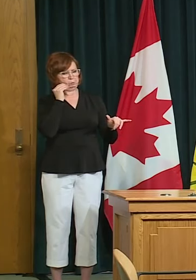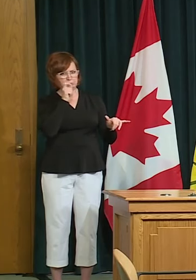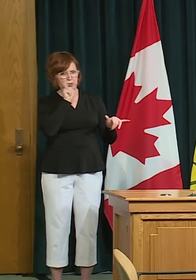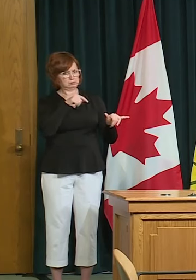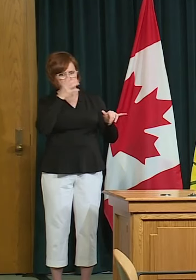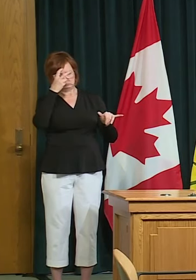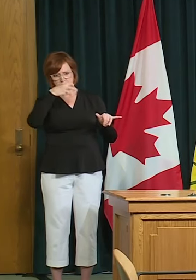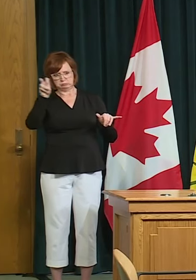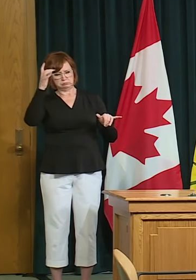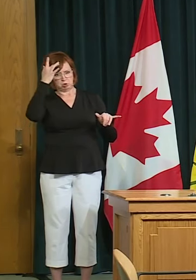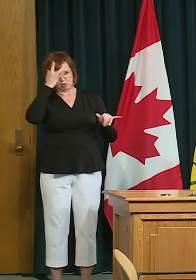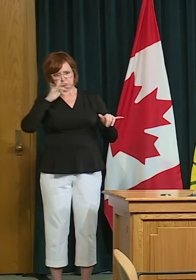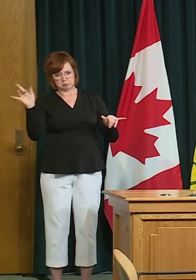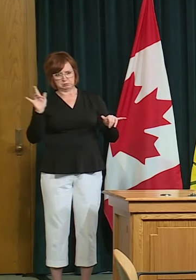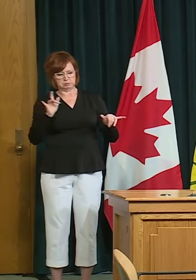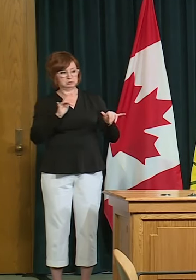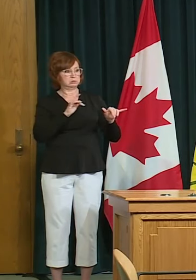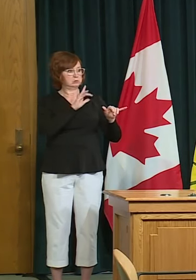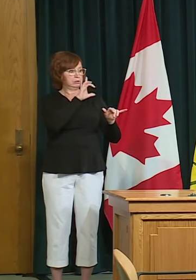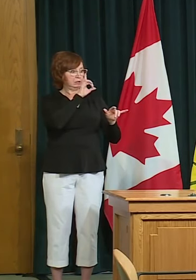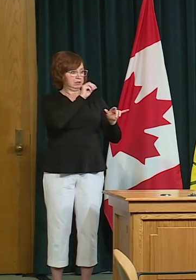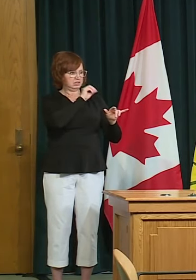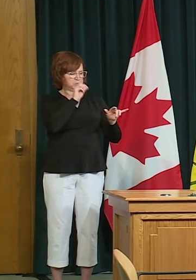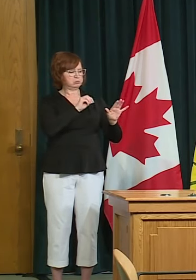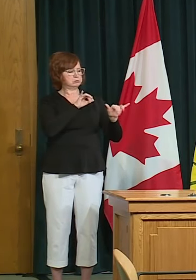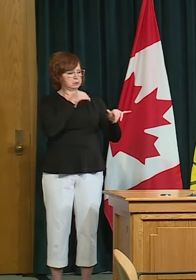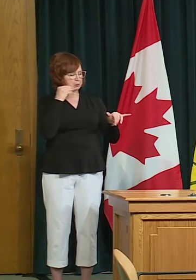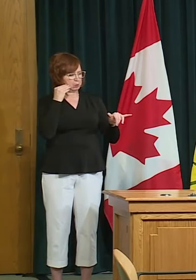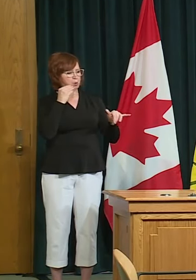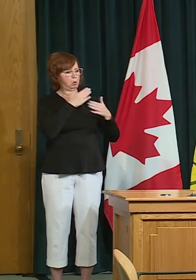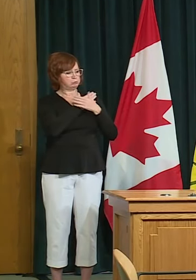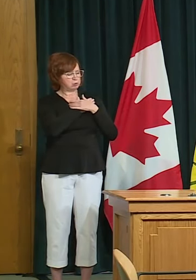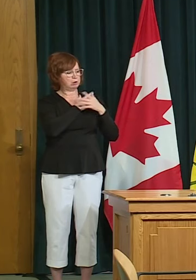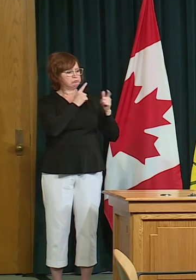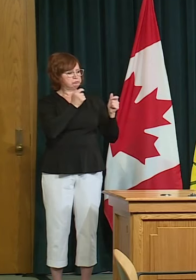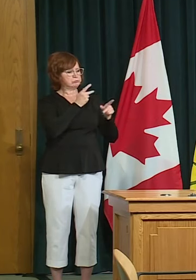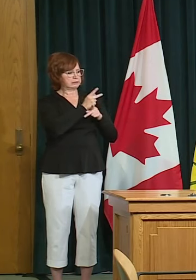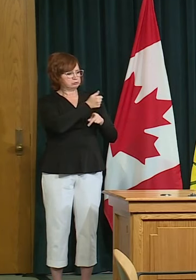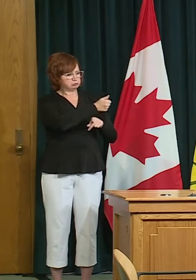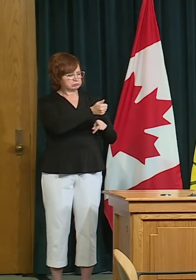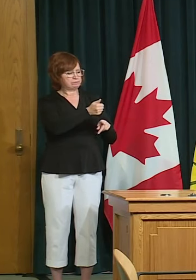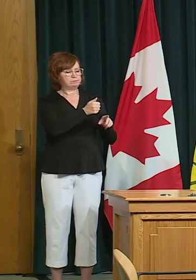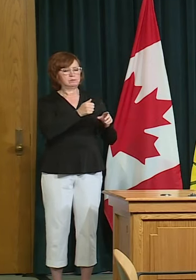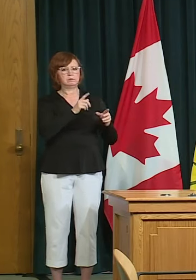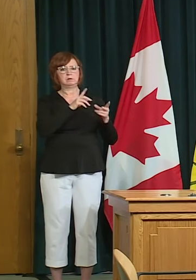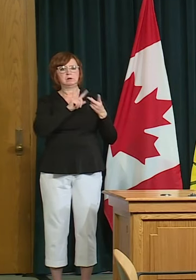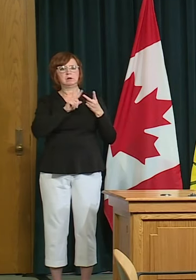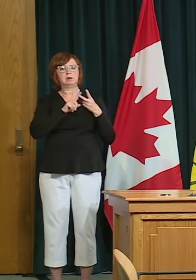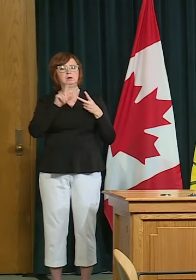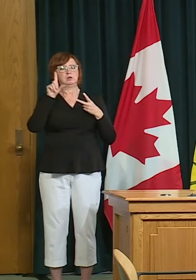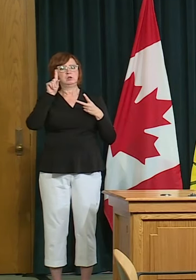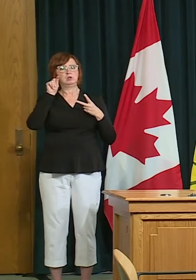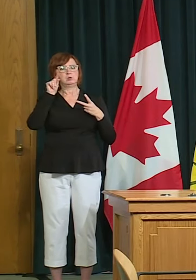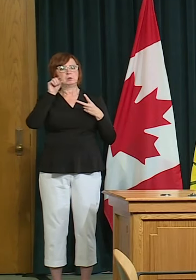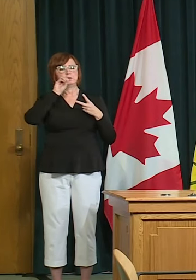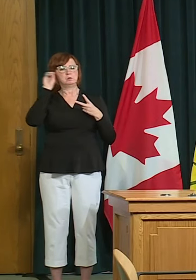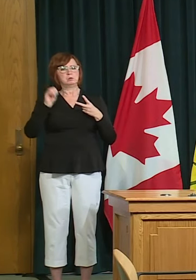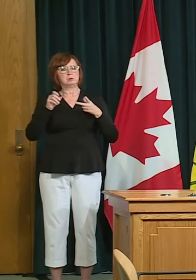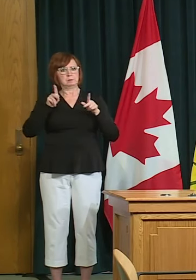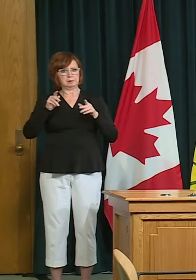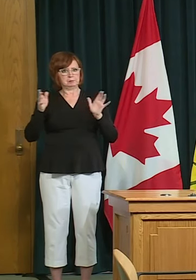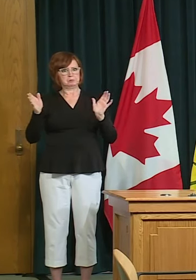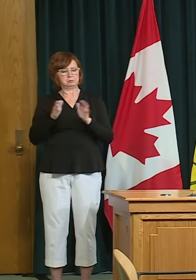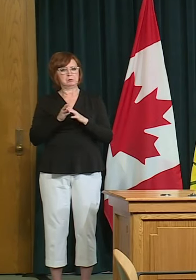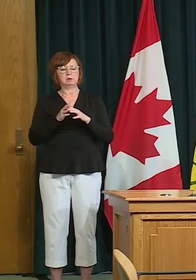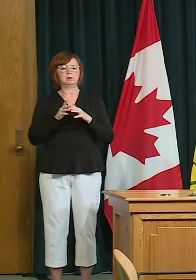hospitalization need excellent supportive care that they are getting either in an acute care floor which may increase